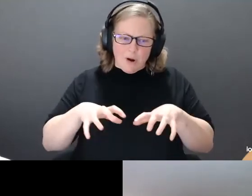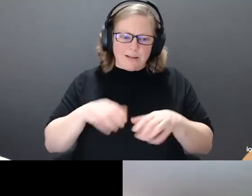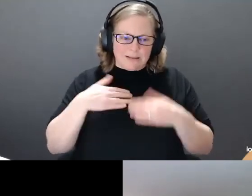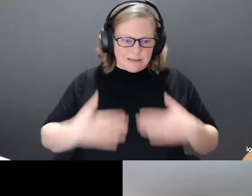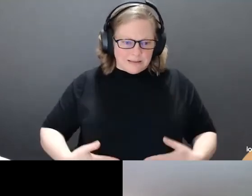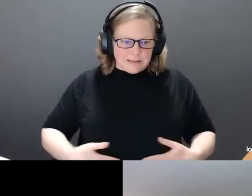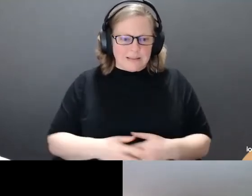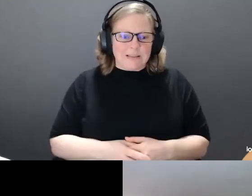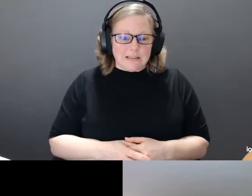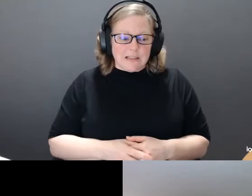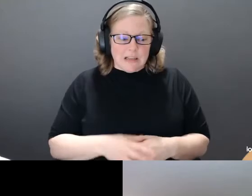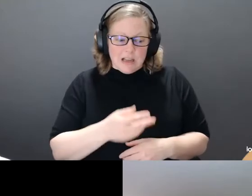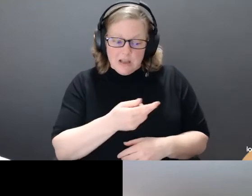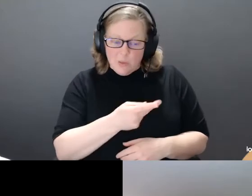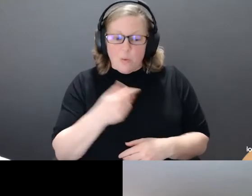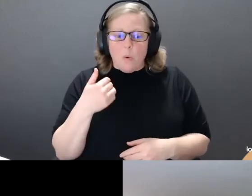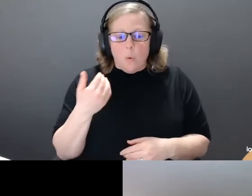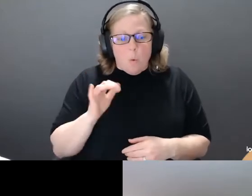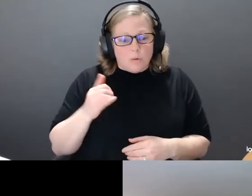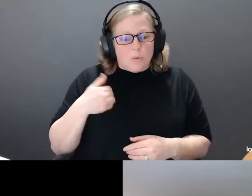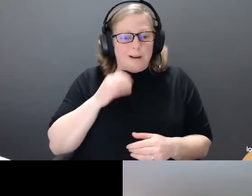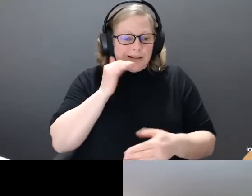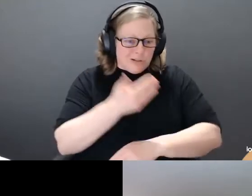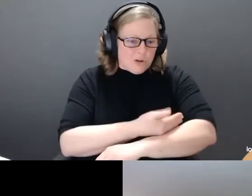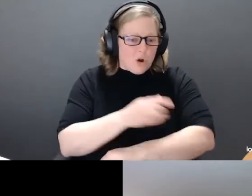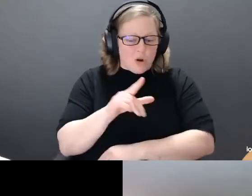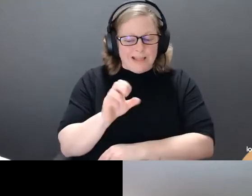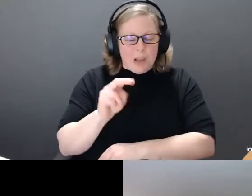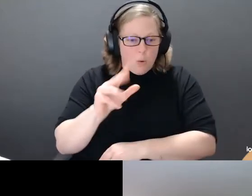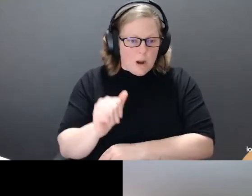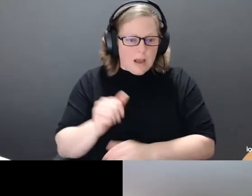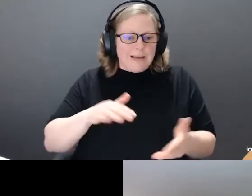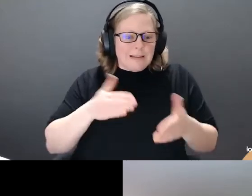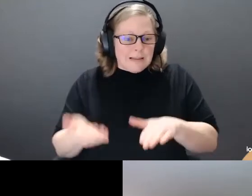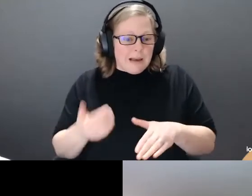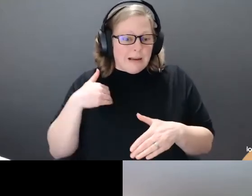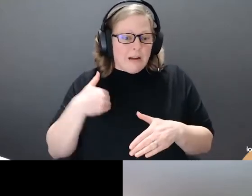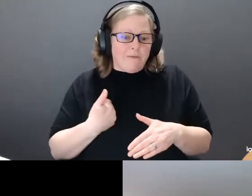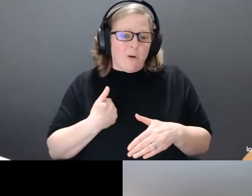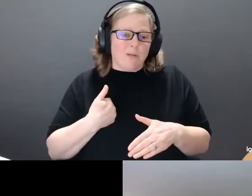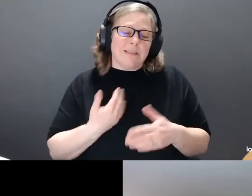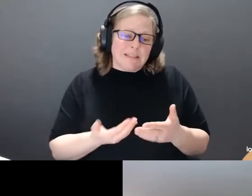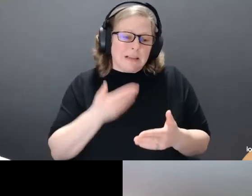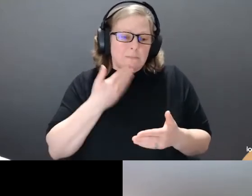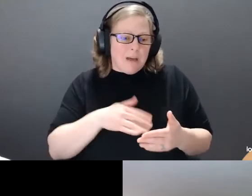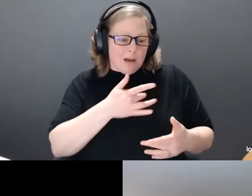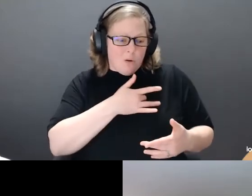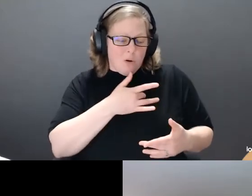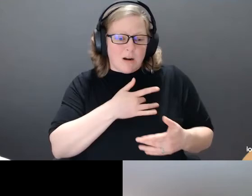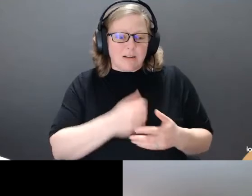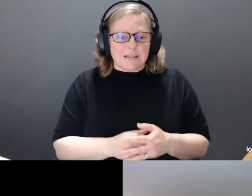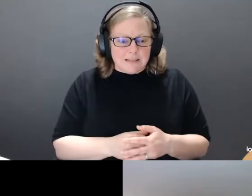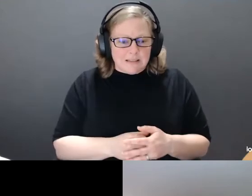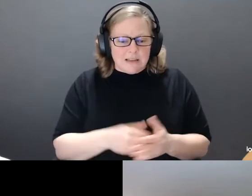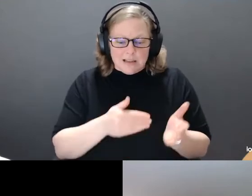who died because of her defective heart. They had rescued her from doctors who wanted them to abandon her. They took turns